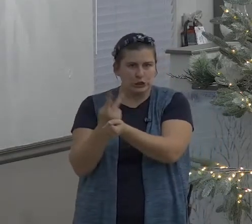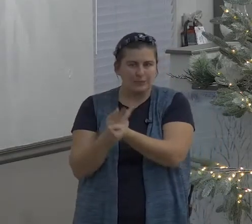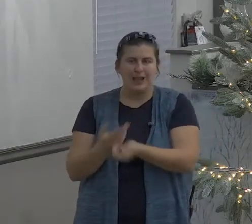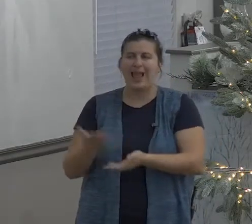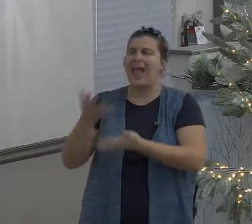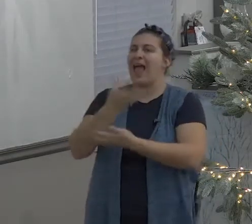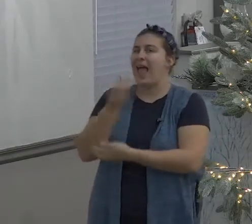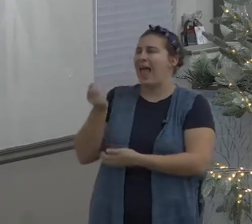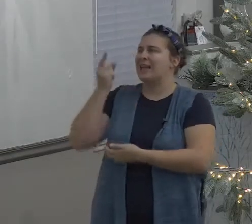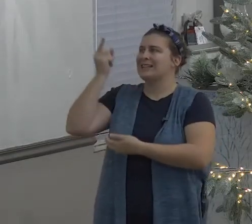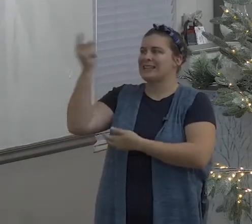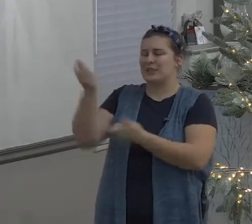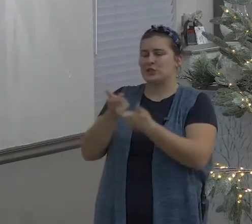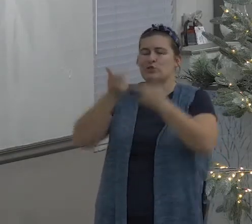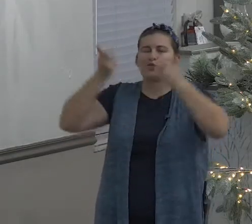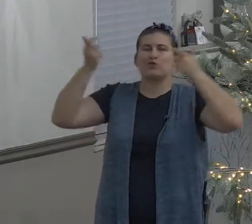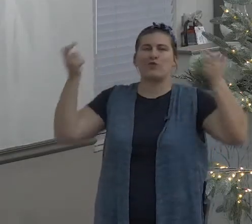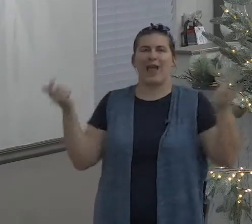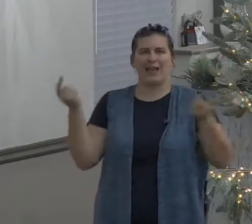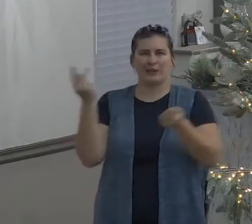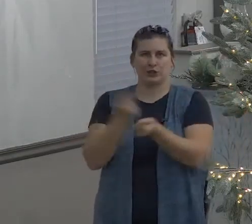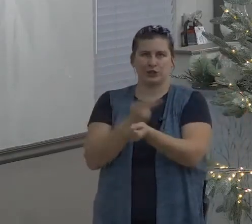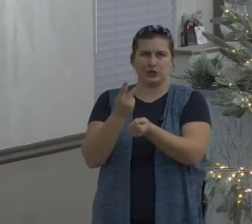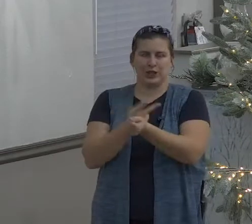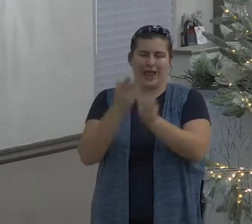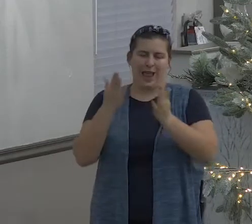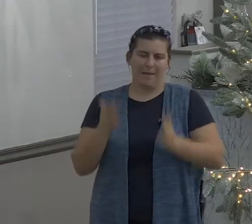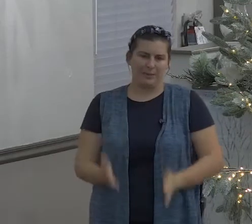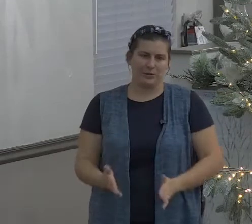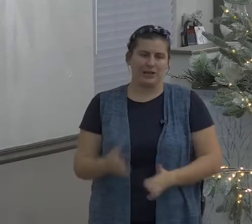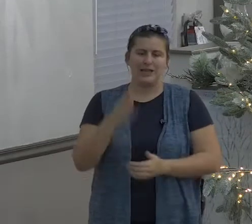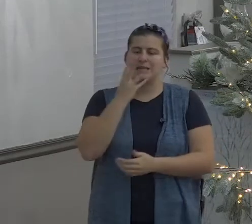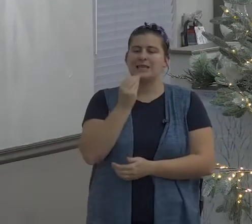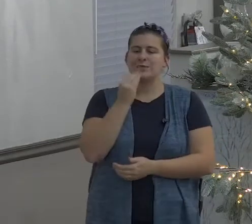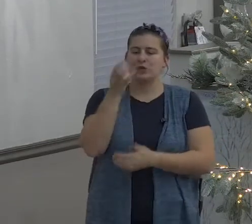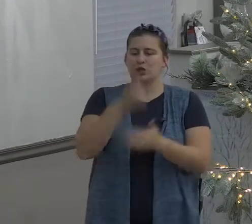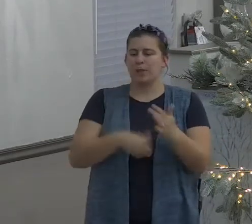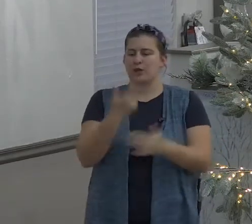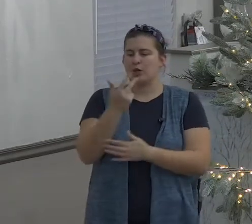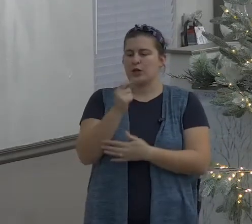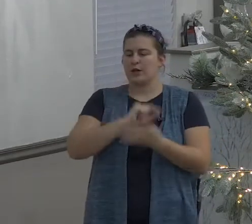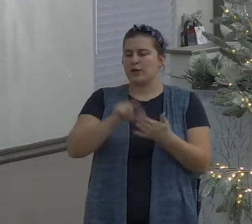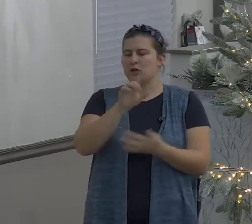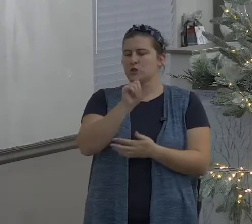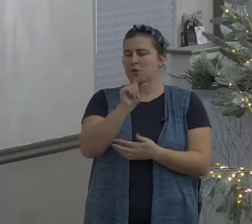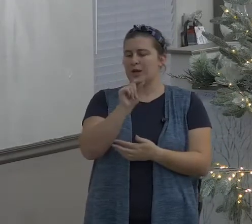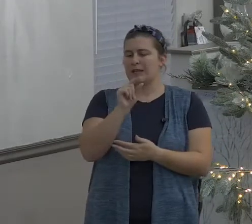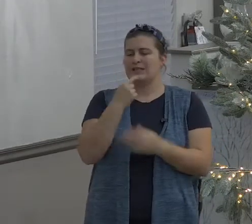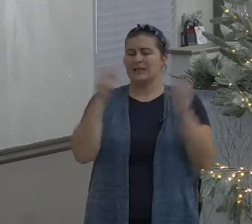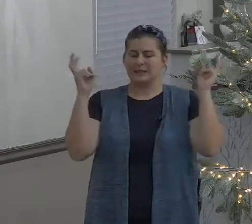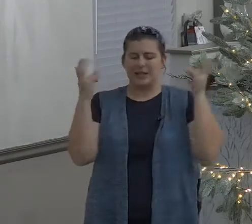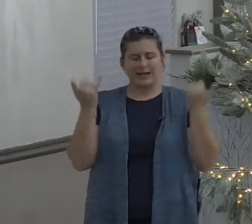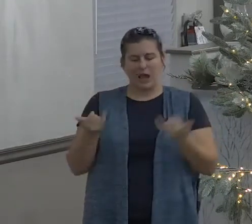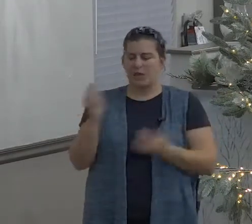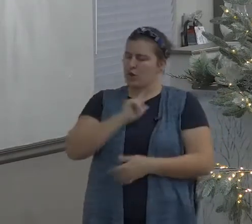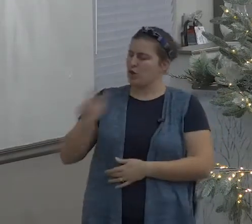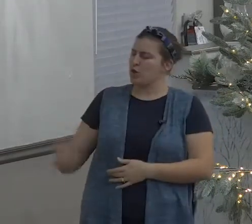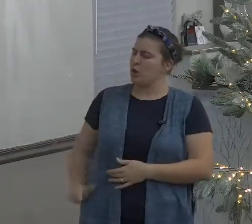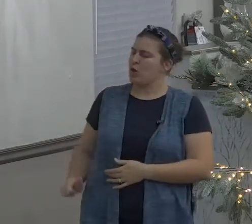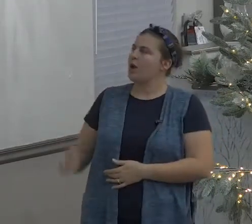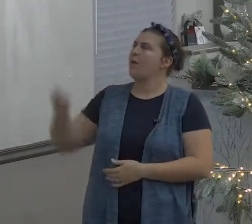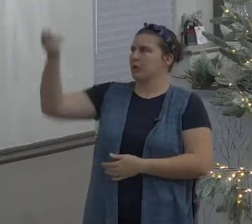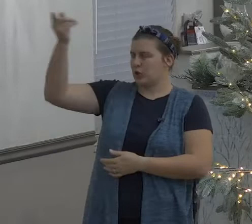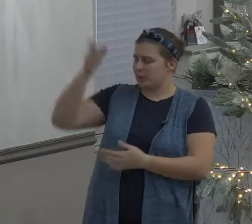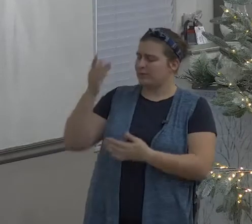for us he already gave our shepherd gave his life for us sheep not only that he's the